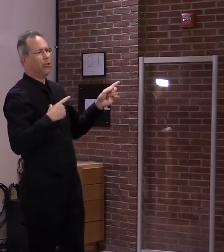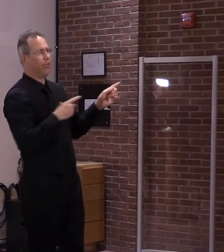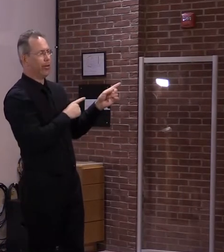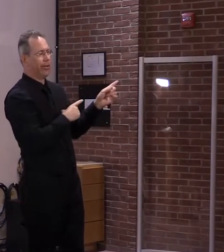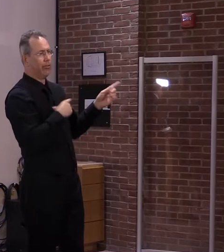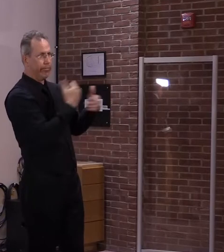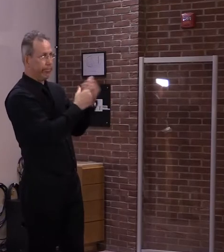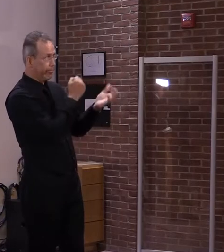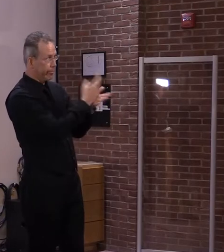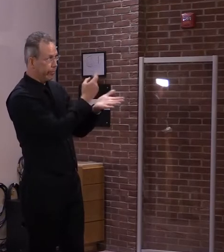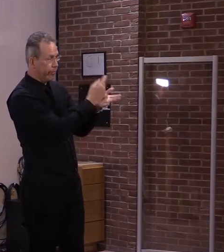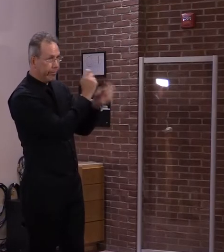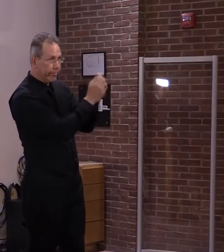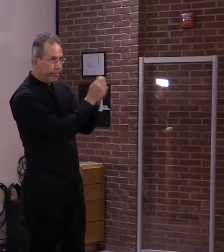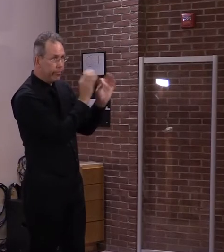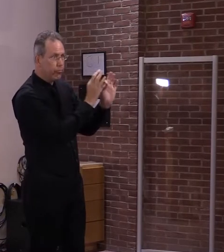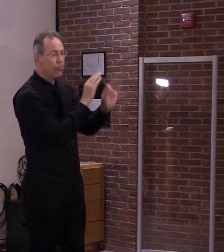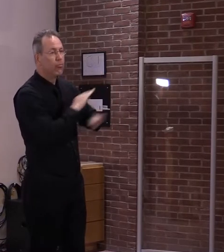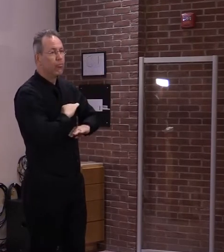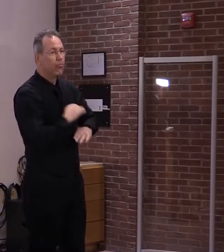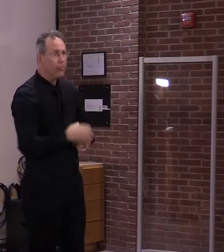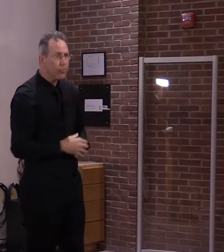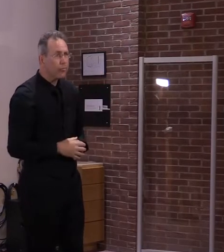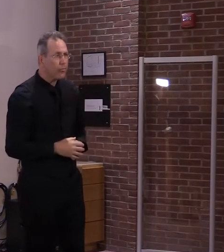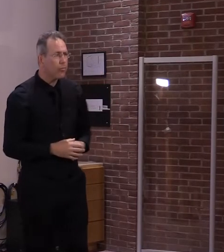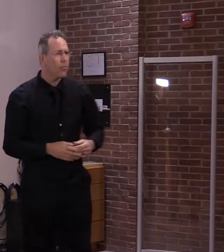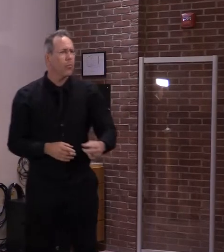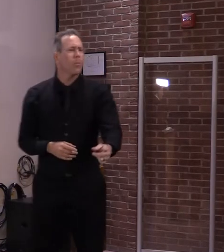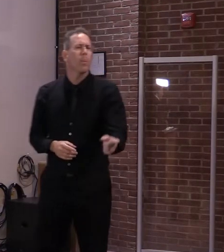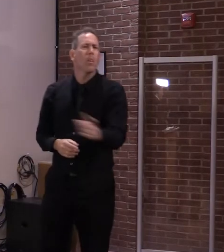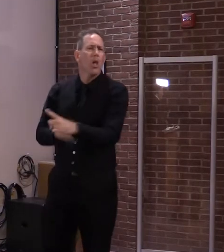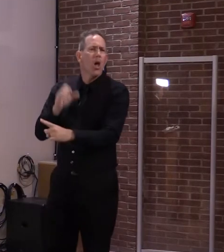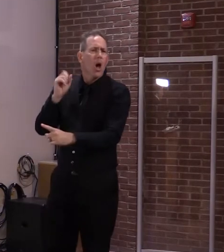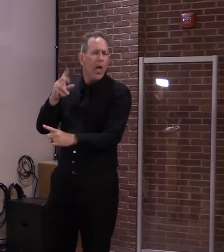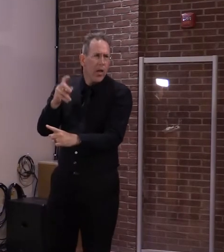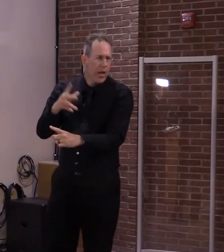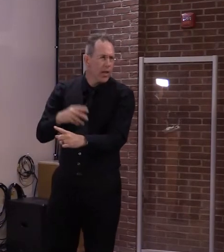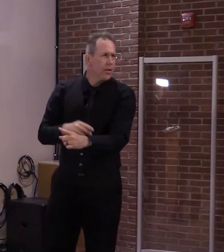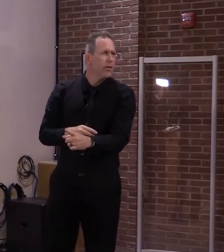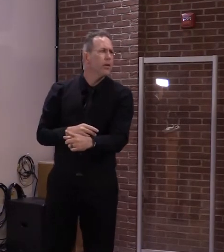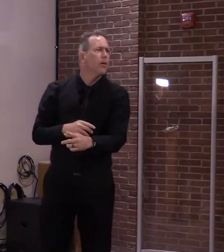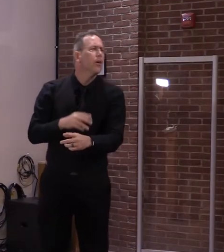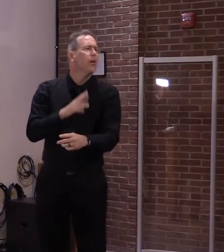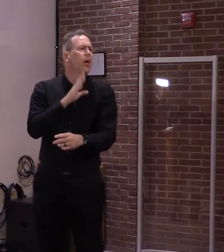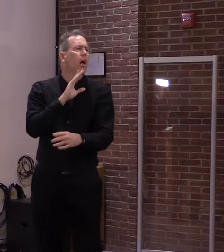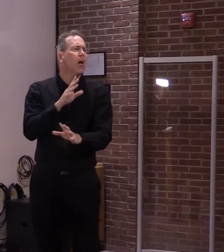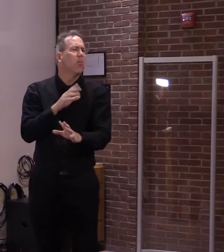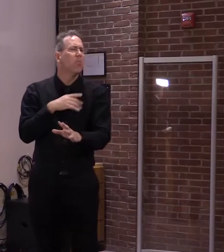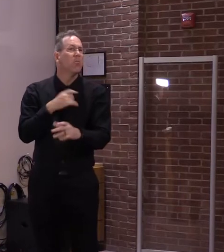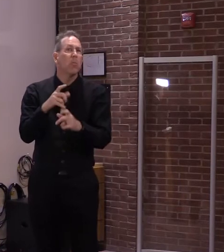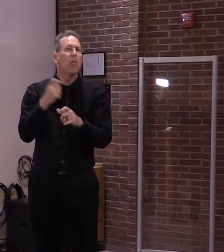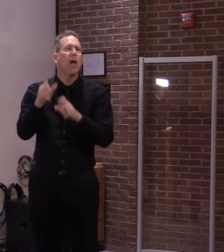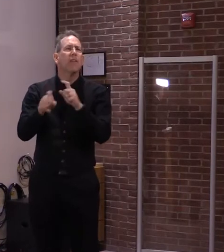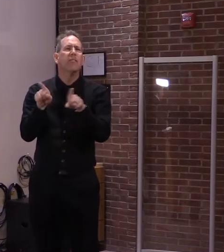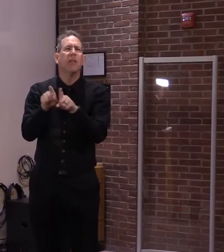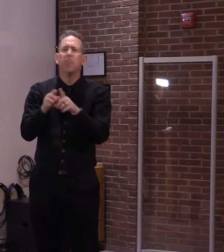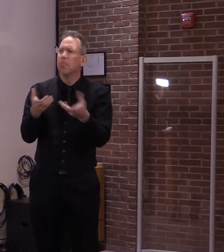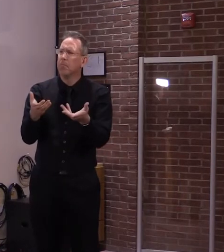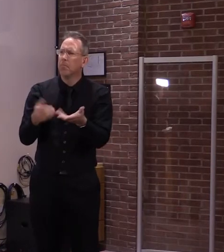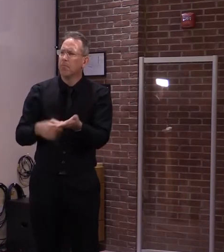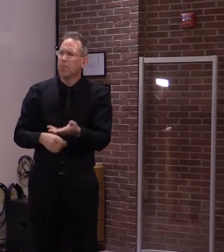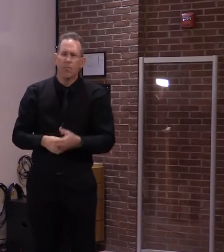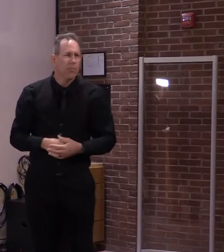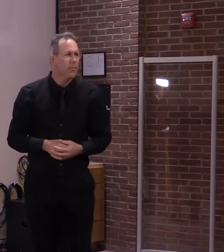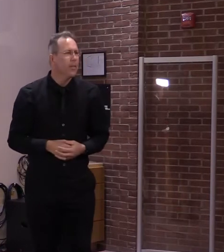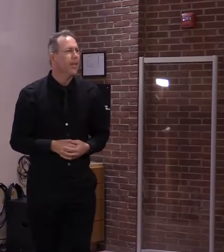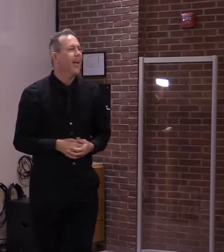Okay. Thank you, and hopefully somebody else can pick up where I left off on law. Have a great day. I don't know what more I can say